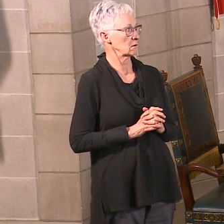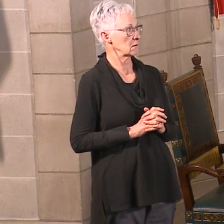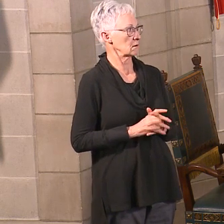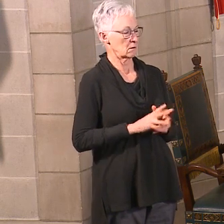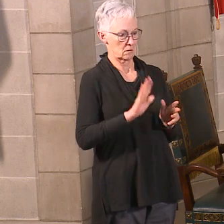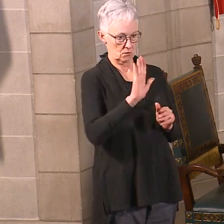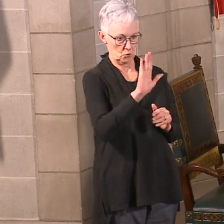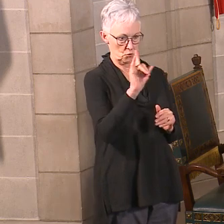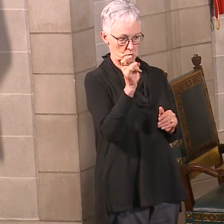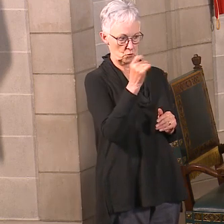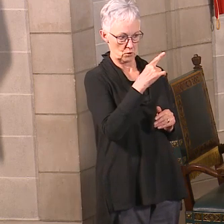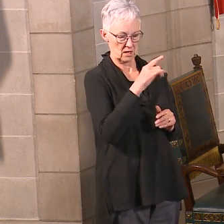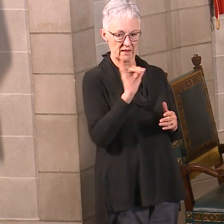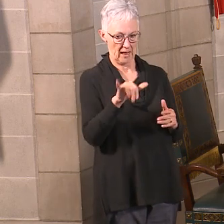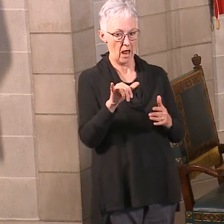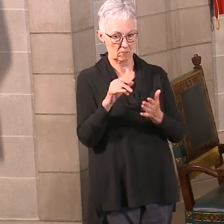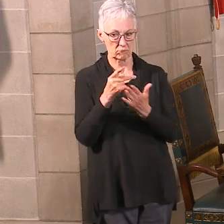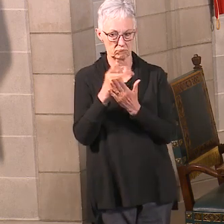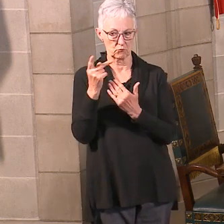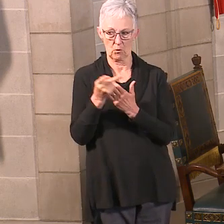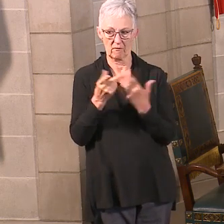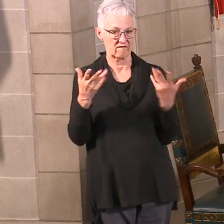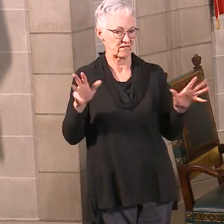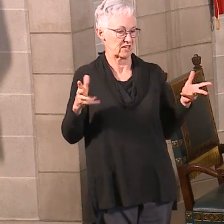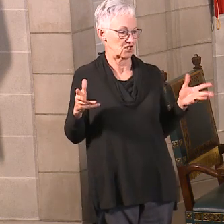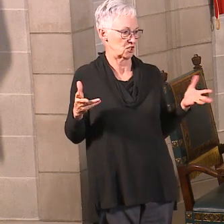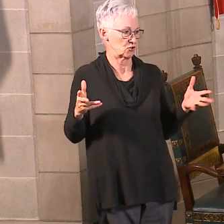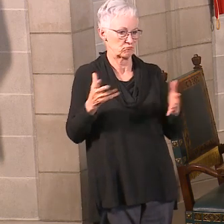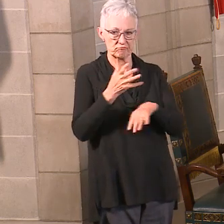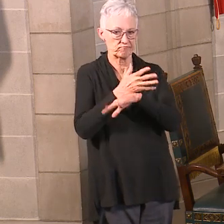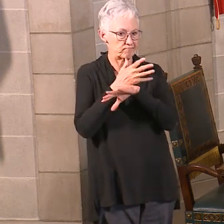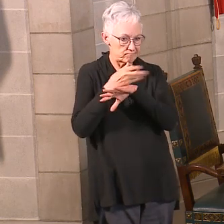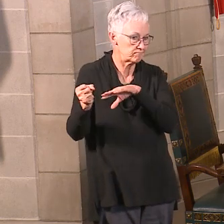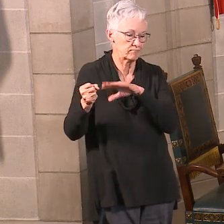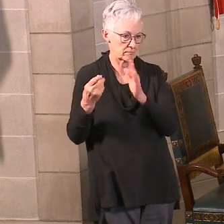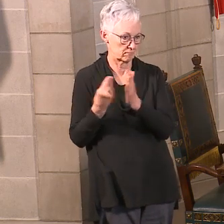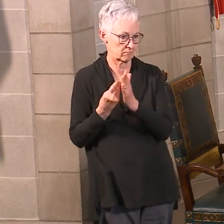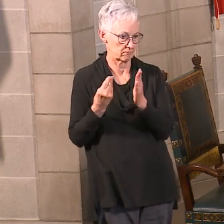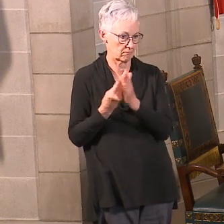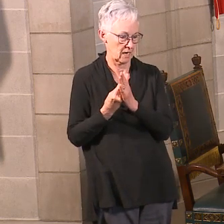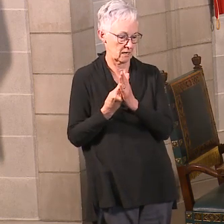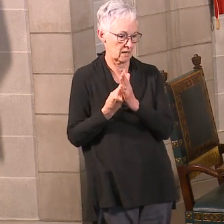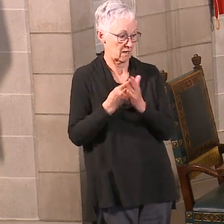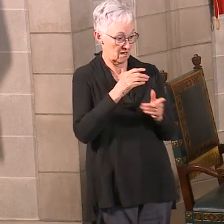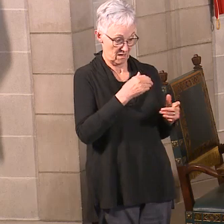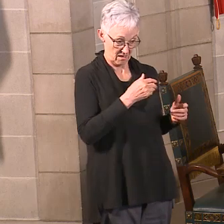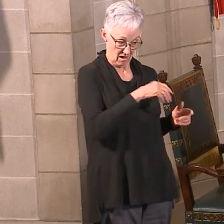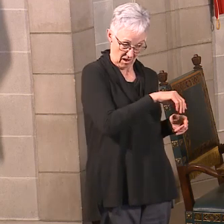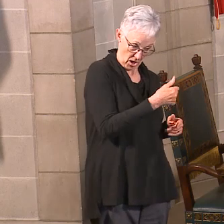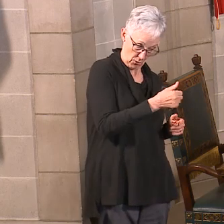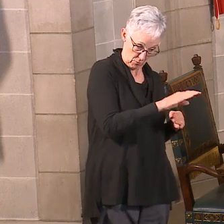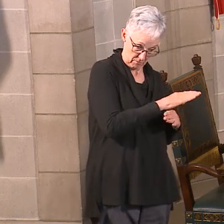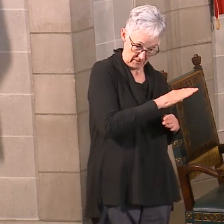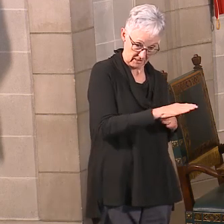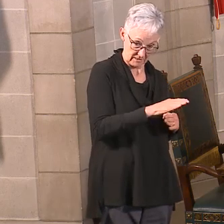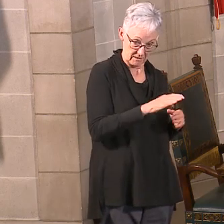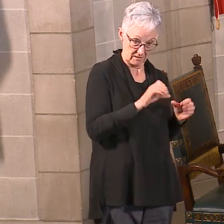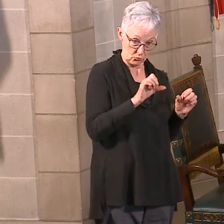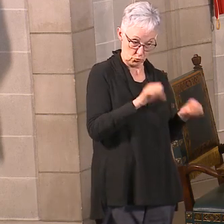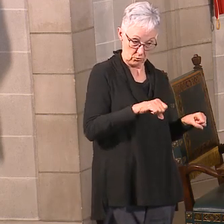So the question was that program has run out of money, and are there other businesses that could benefit from that, and should more money put in, essentially?